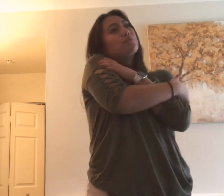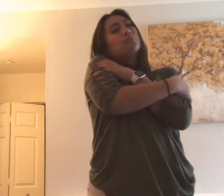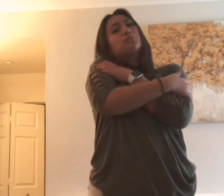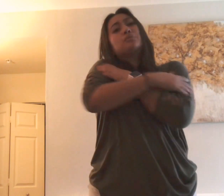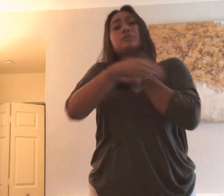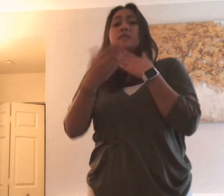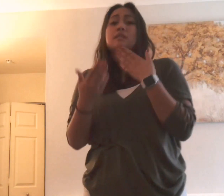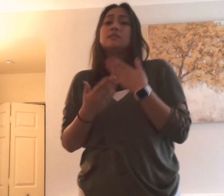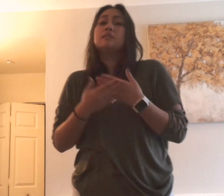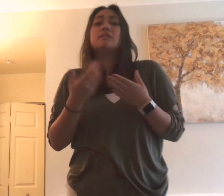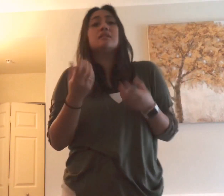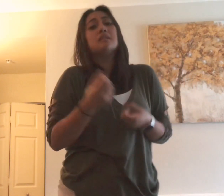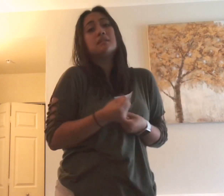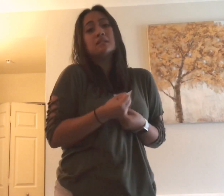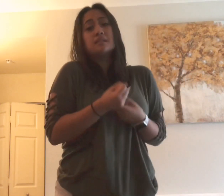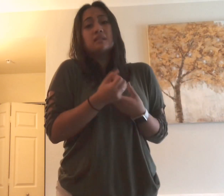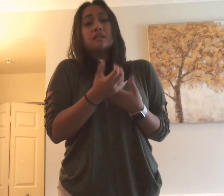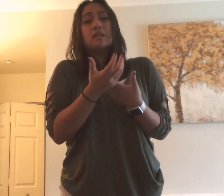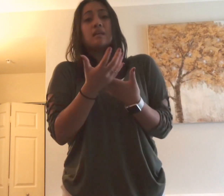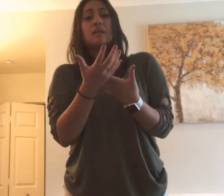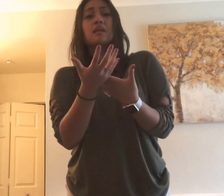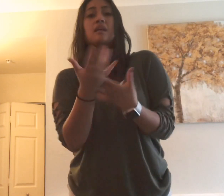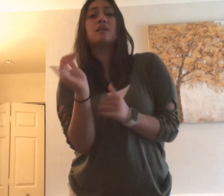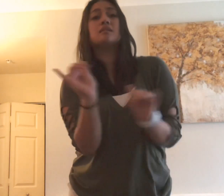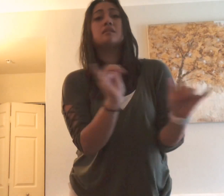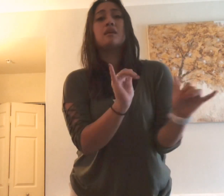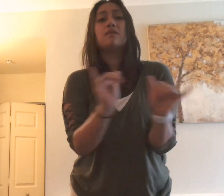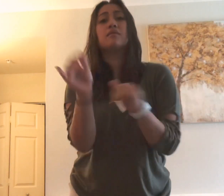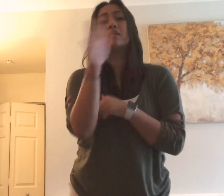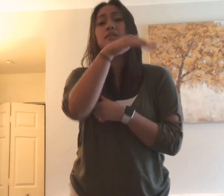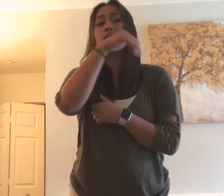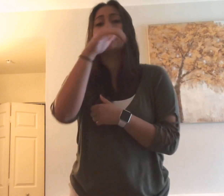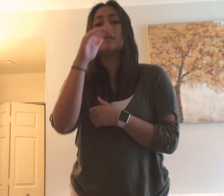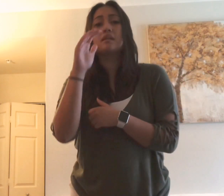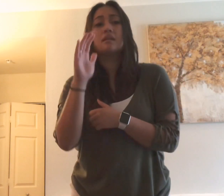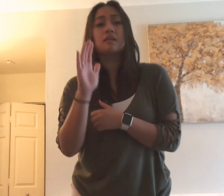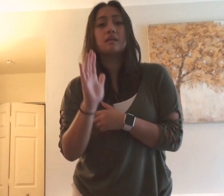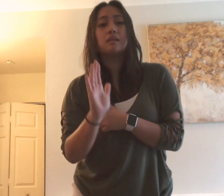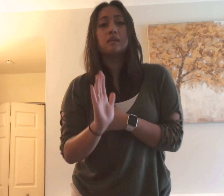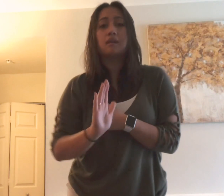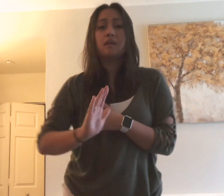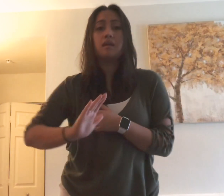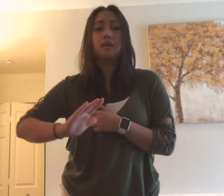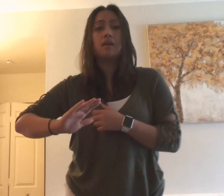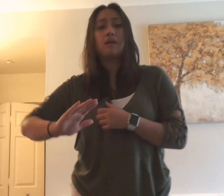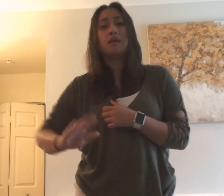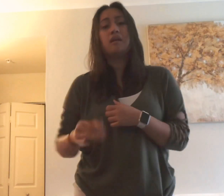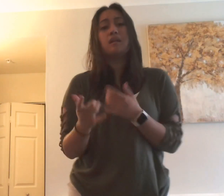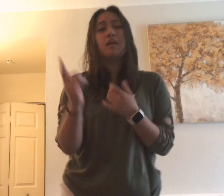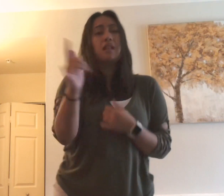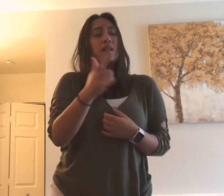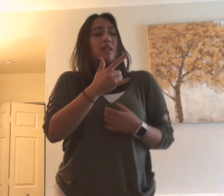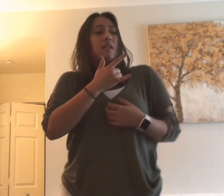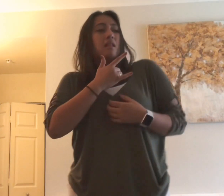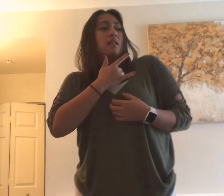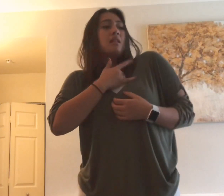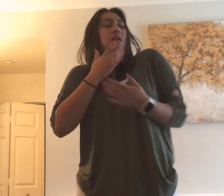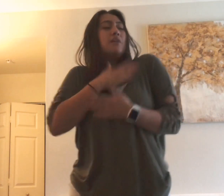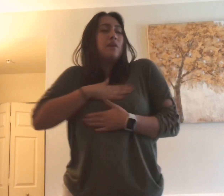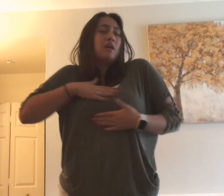hold It's easy to say, but it's never the same I guess I kinda like the way you